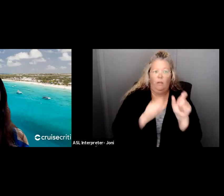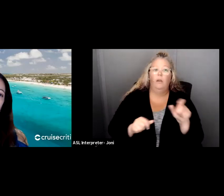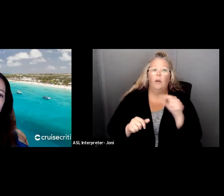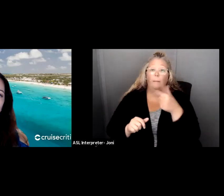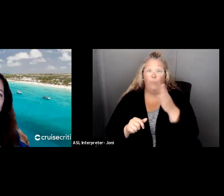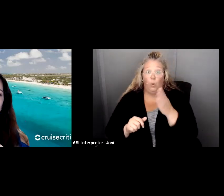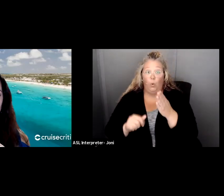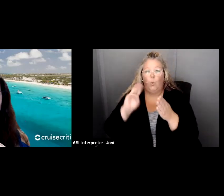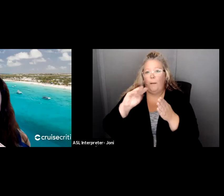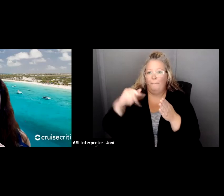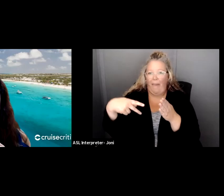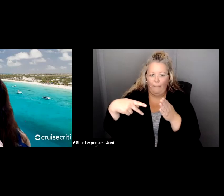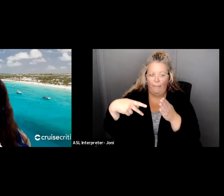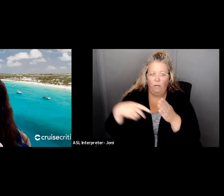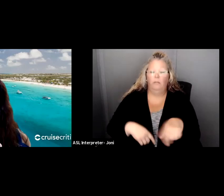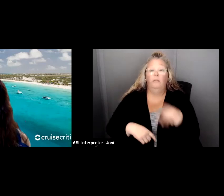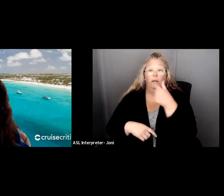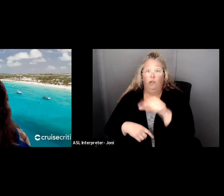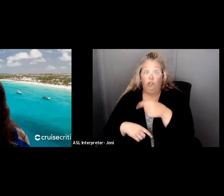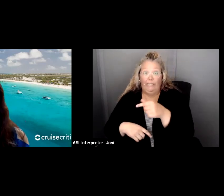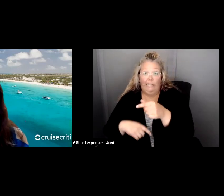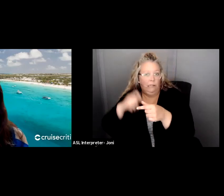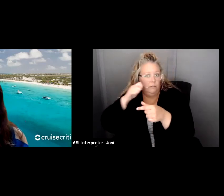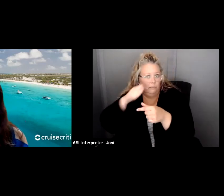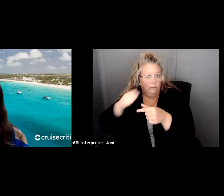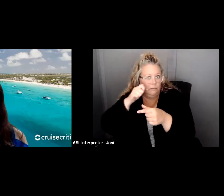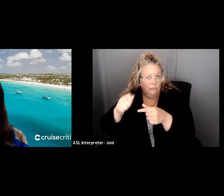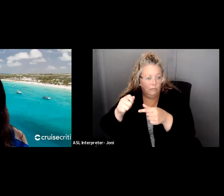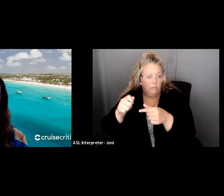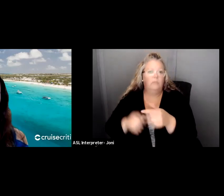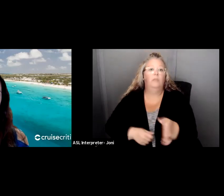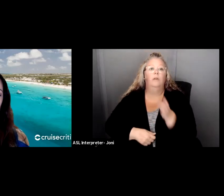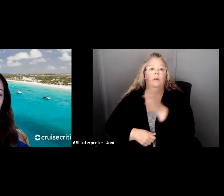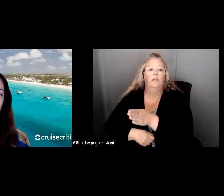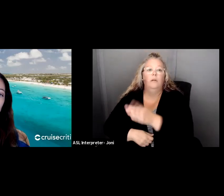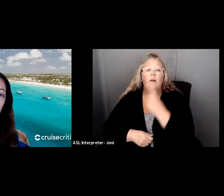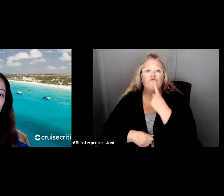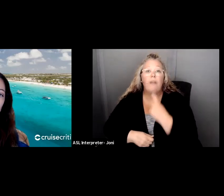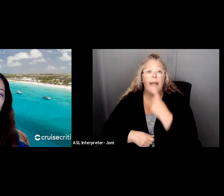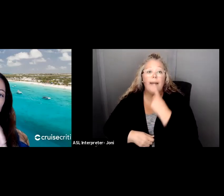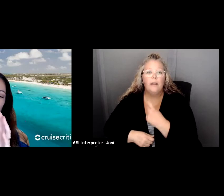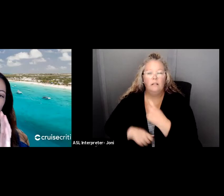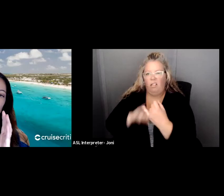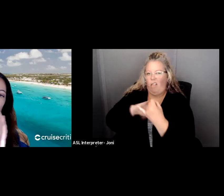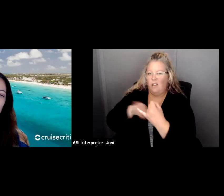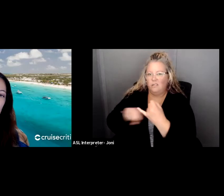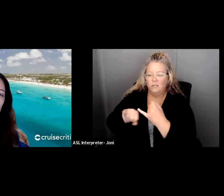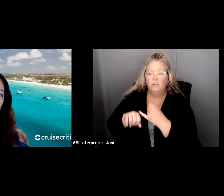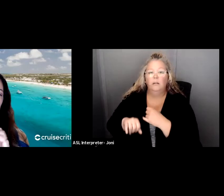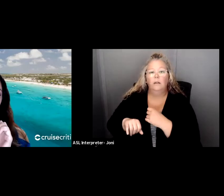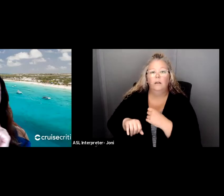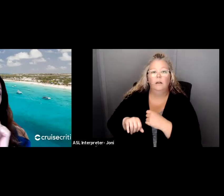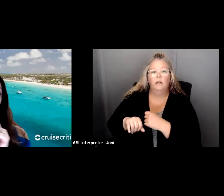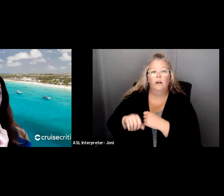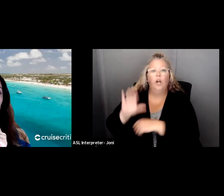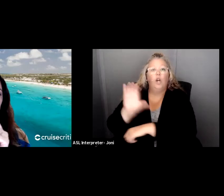green and it has a magnifying glass. And then you have the red one is the last one. And it has a computer